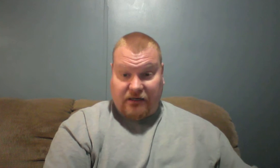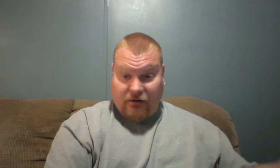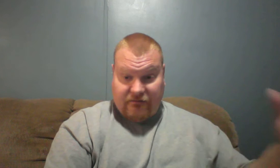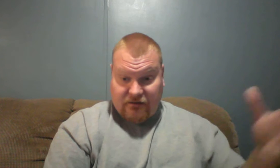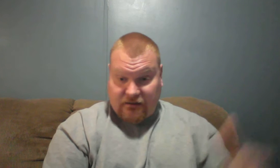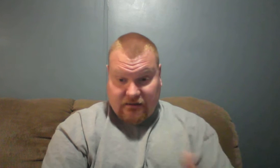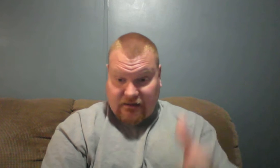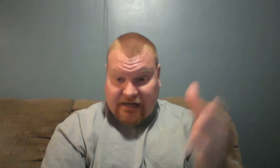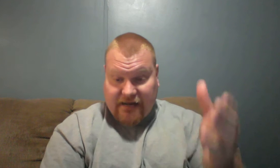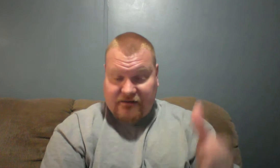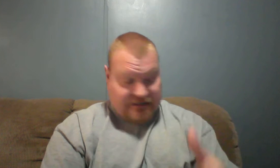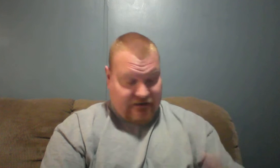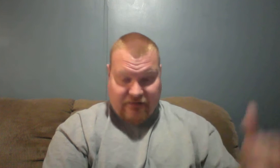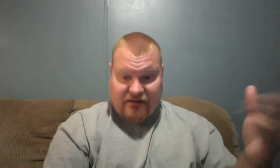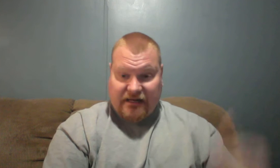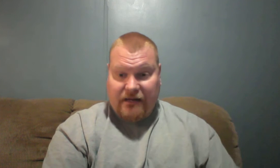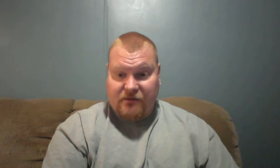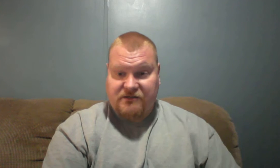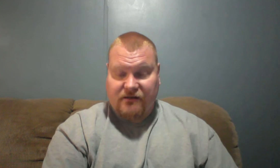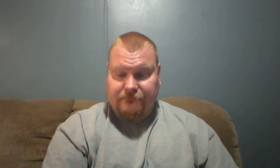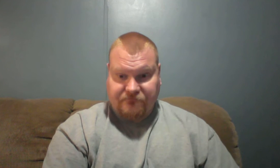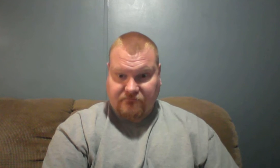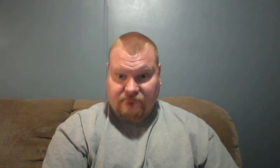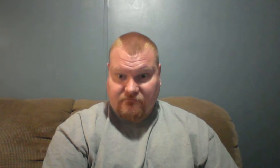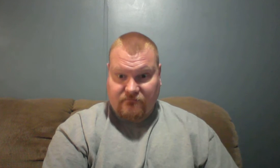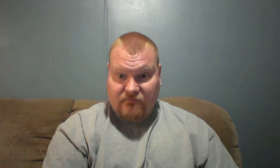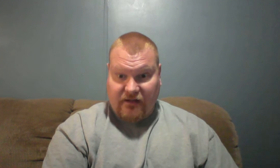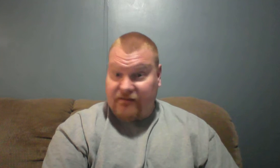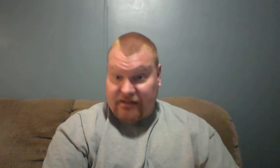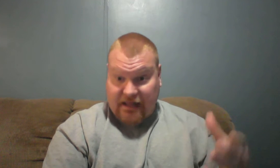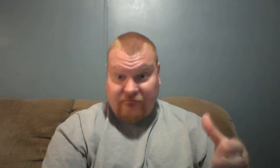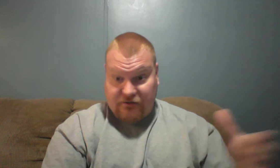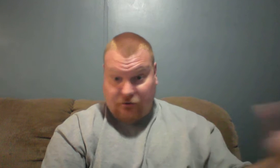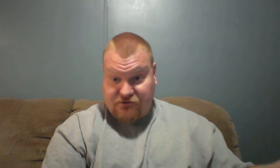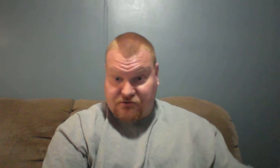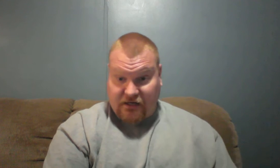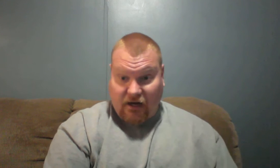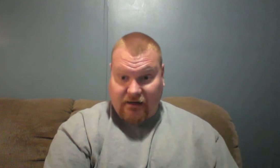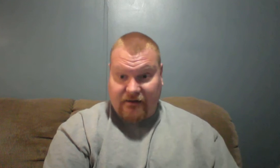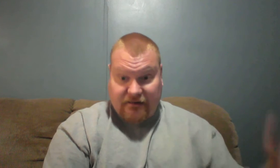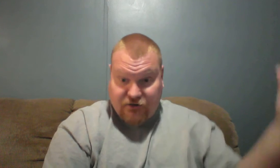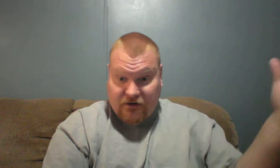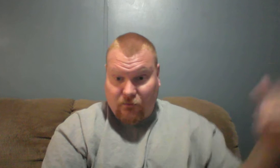know, the demons, and the devil, those are the God, and they tremble.